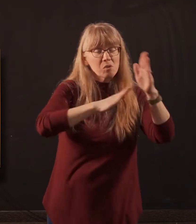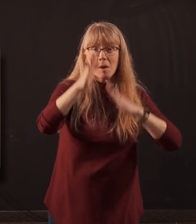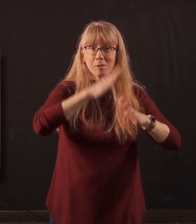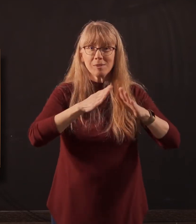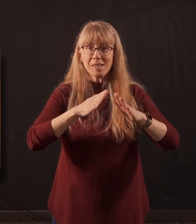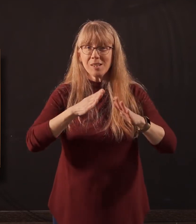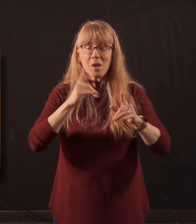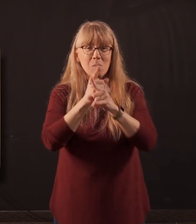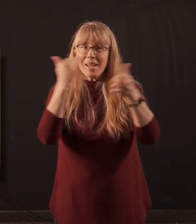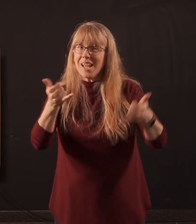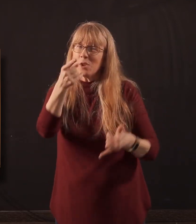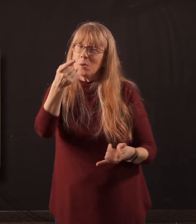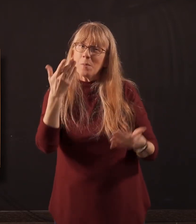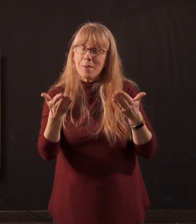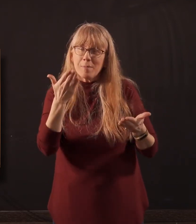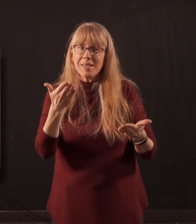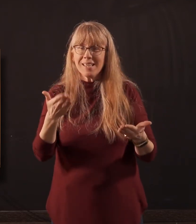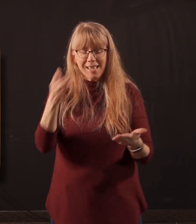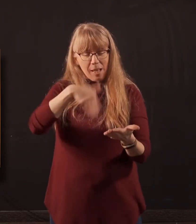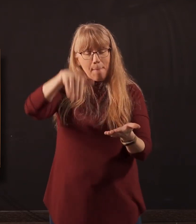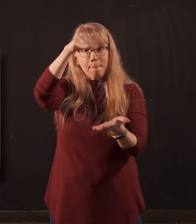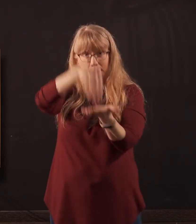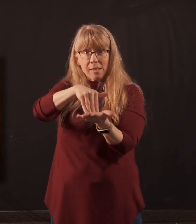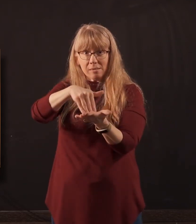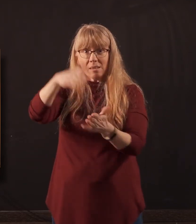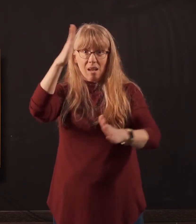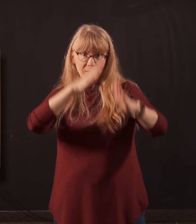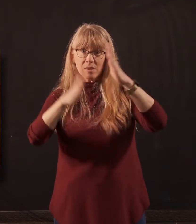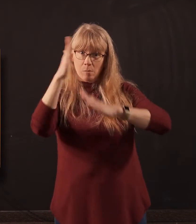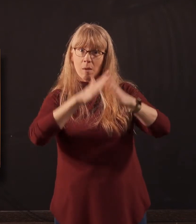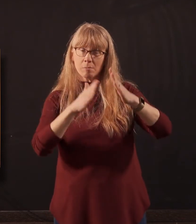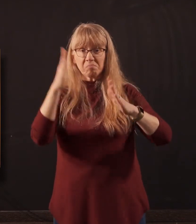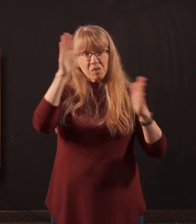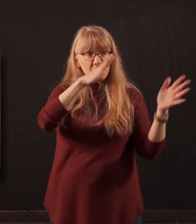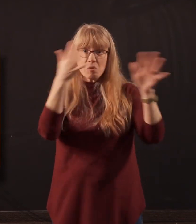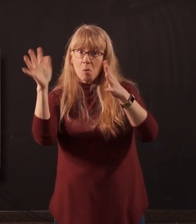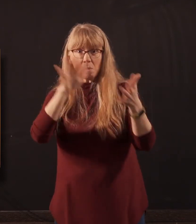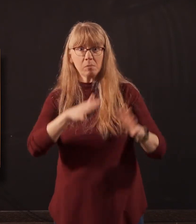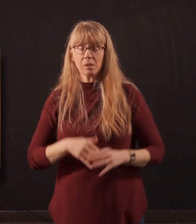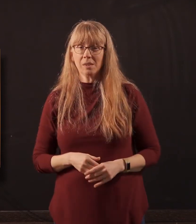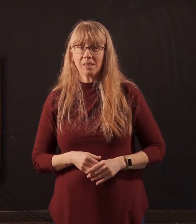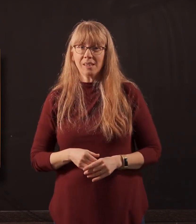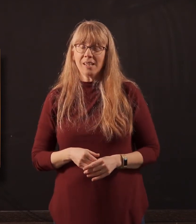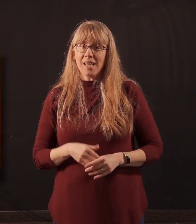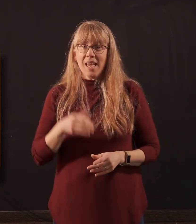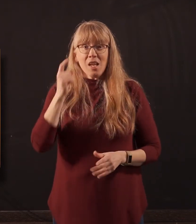moments, you might be right smack dab in the middle of the storm. And unfortunately, notice with me